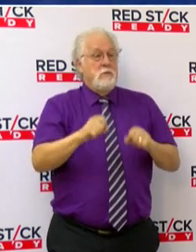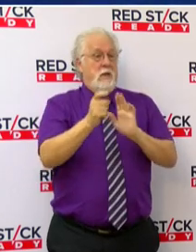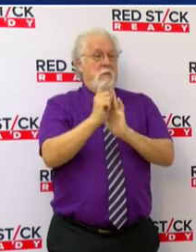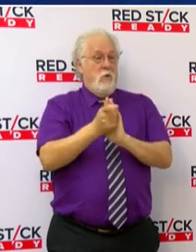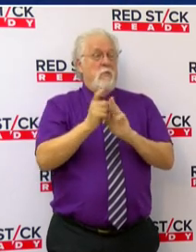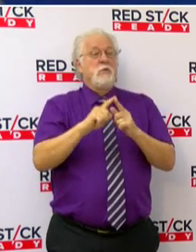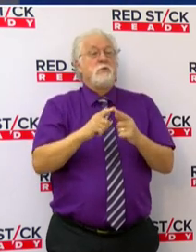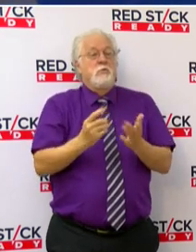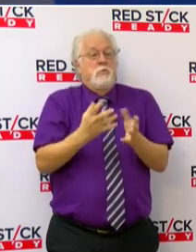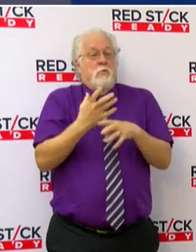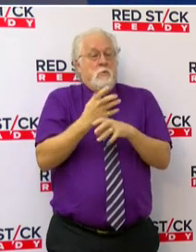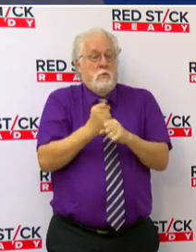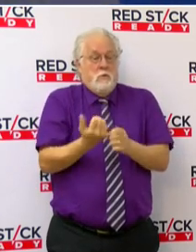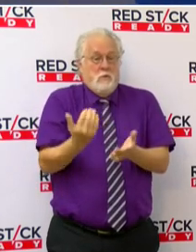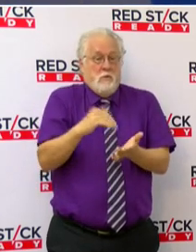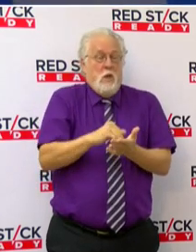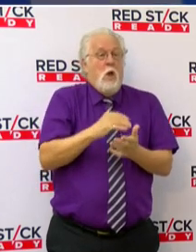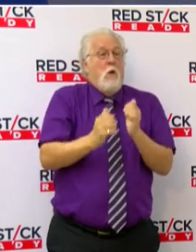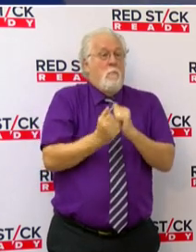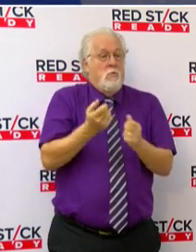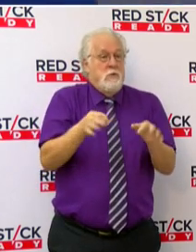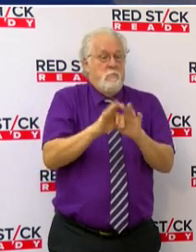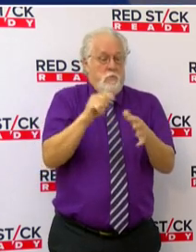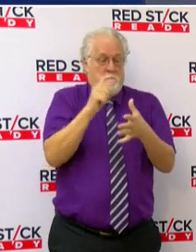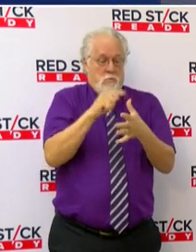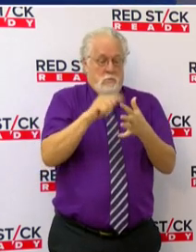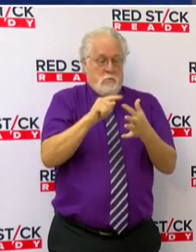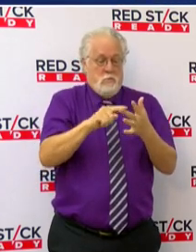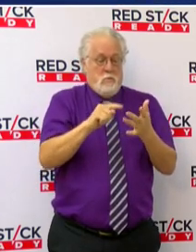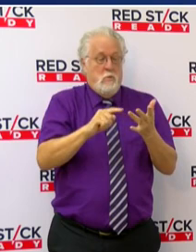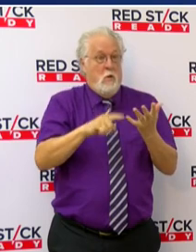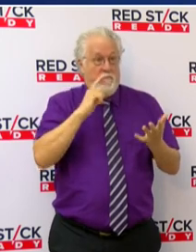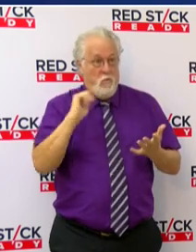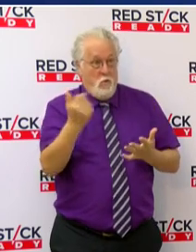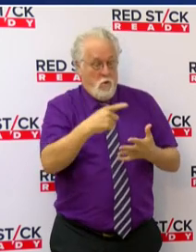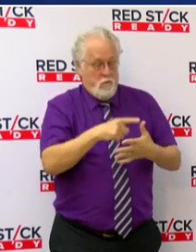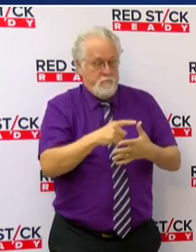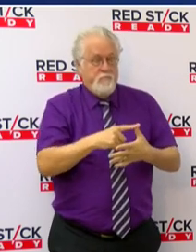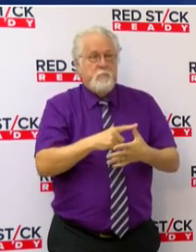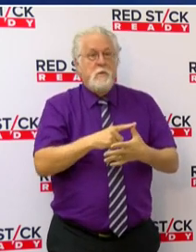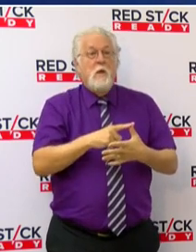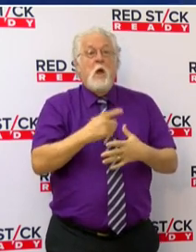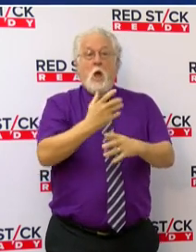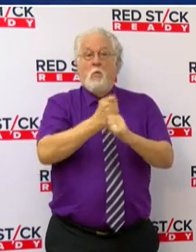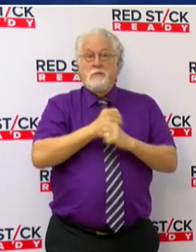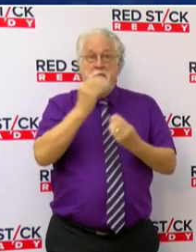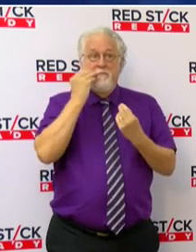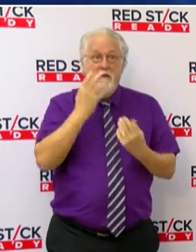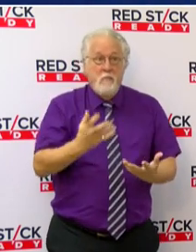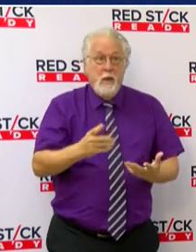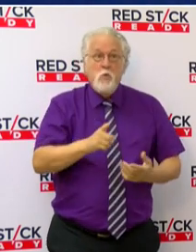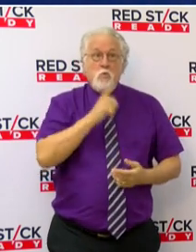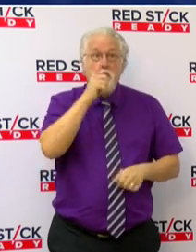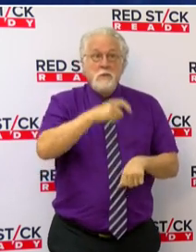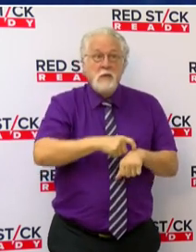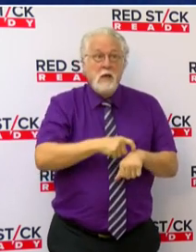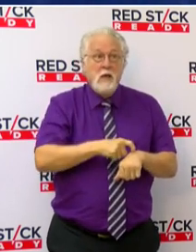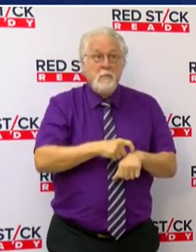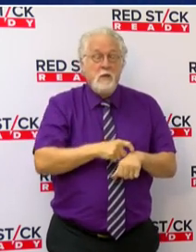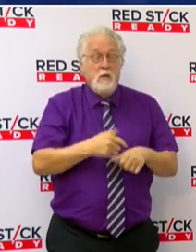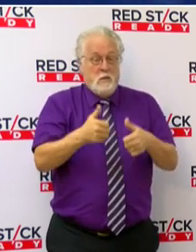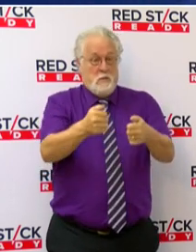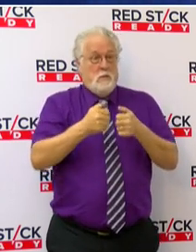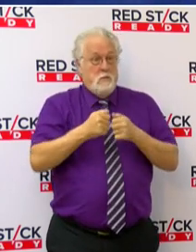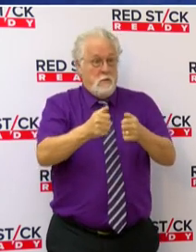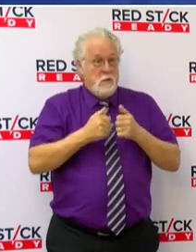to recap the most important information for all of you all. To receive this information real-time via text